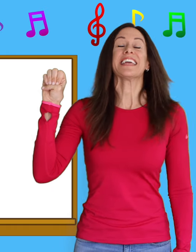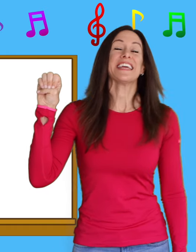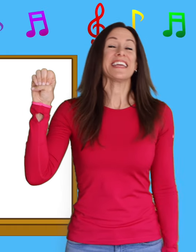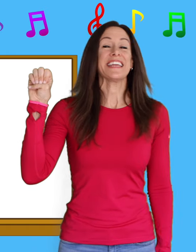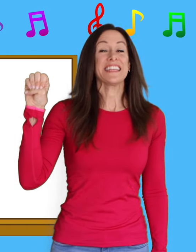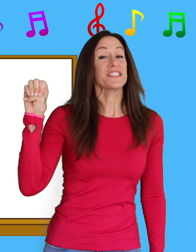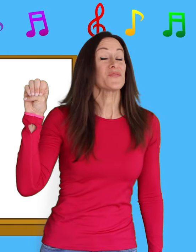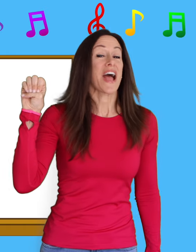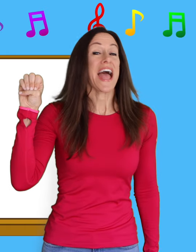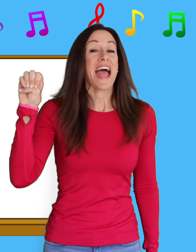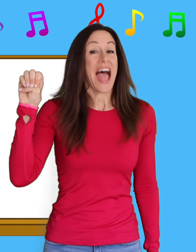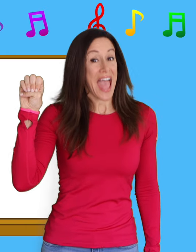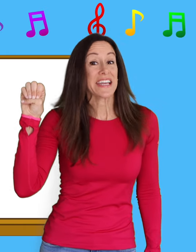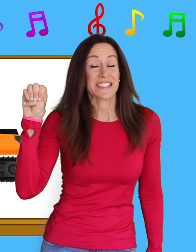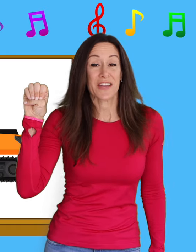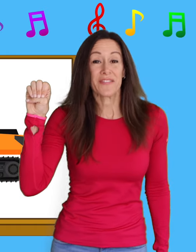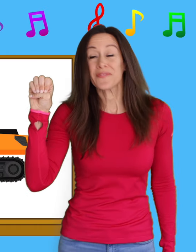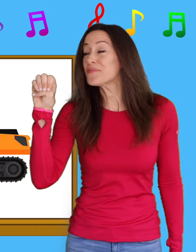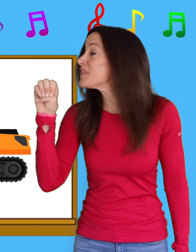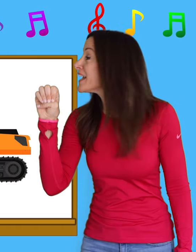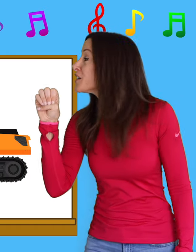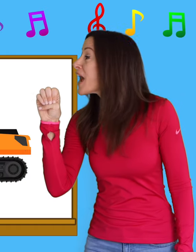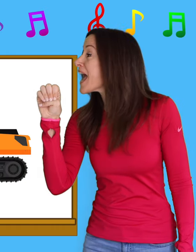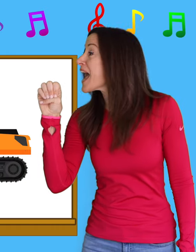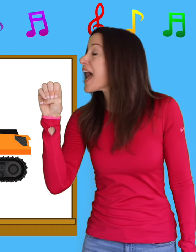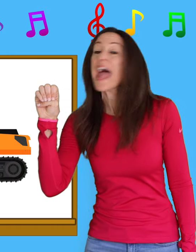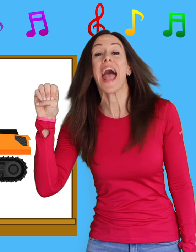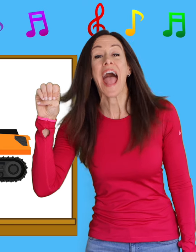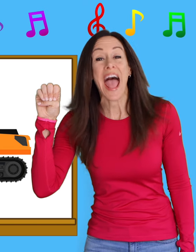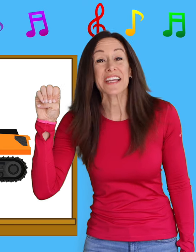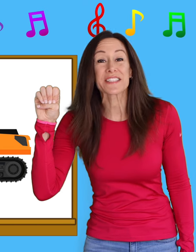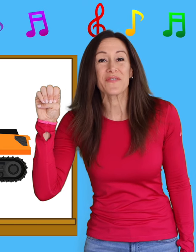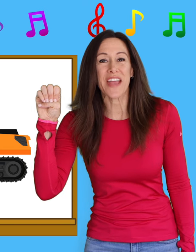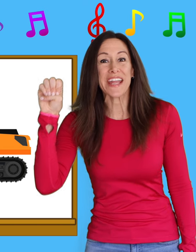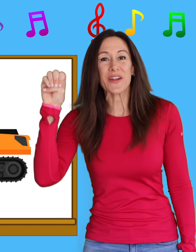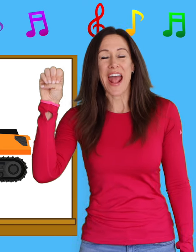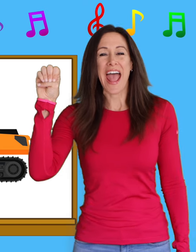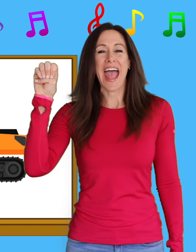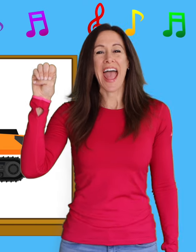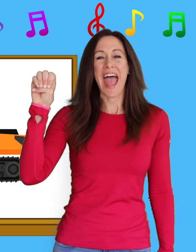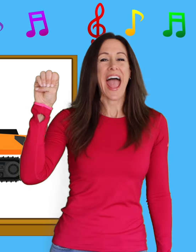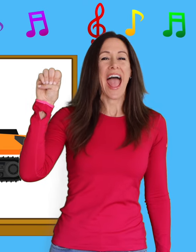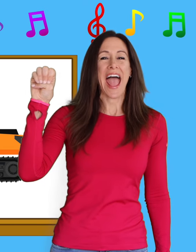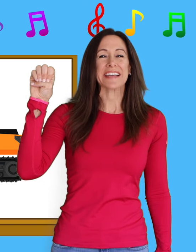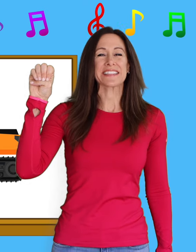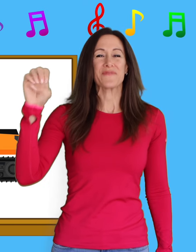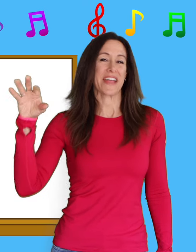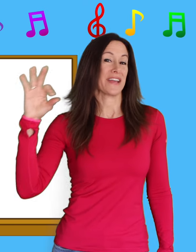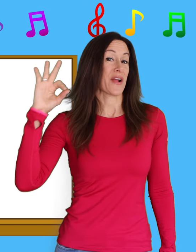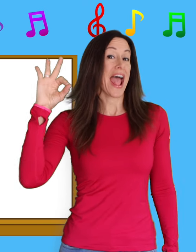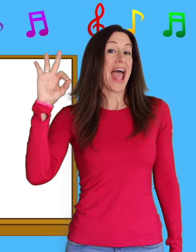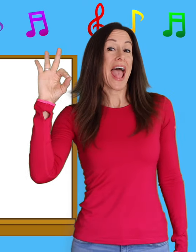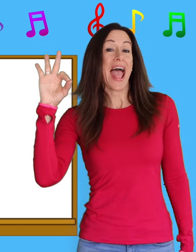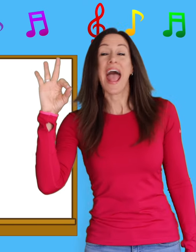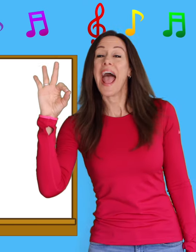is for e-e-excavator, e-e-excavator, e-e-excavator. F